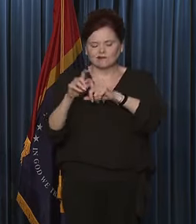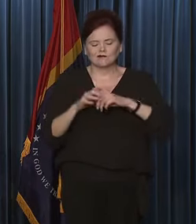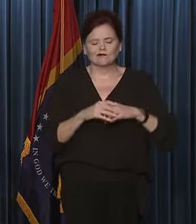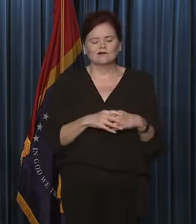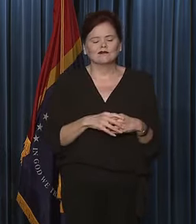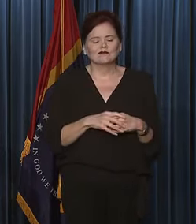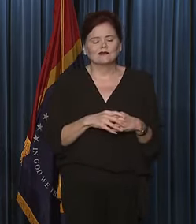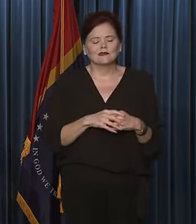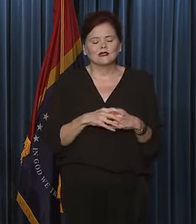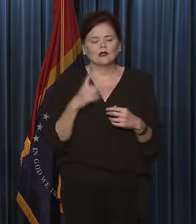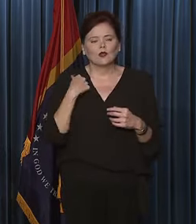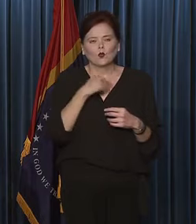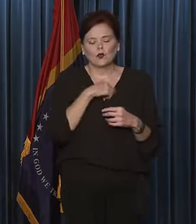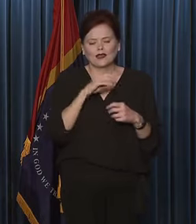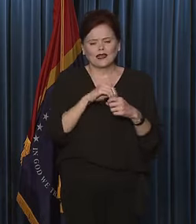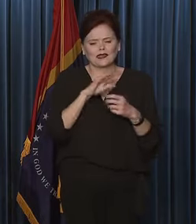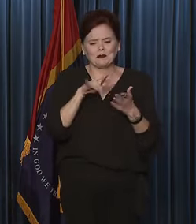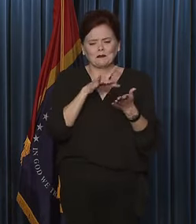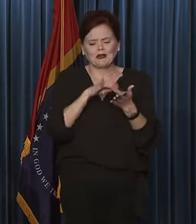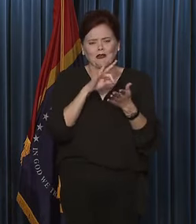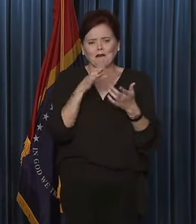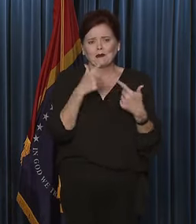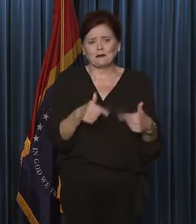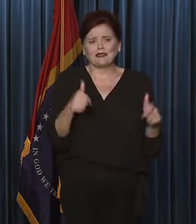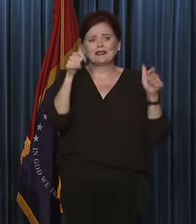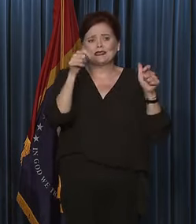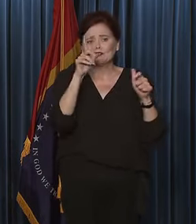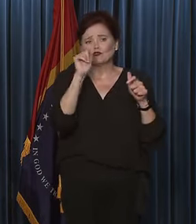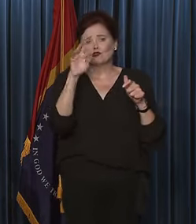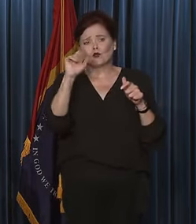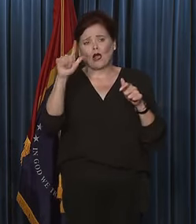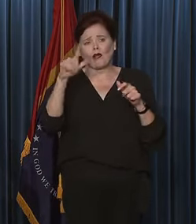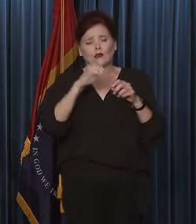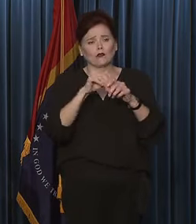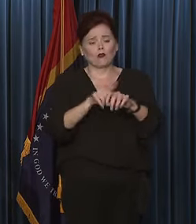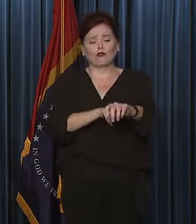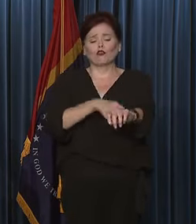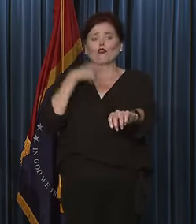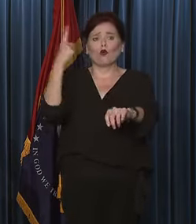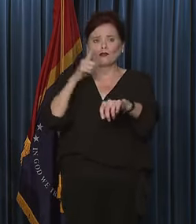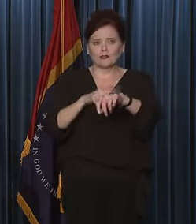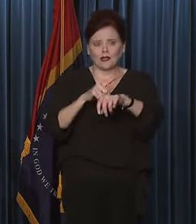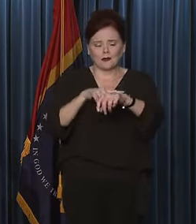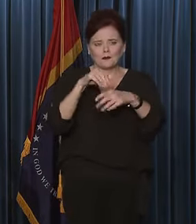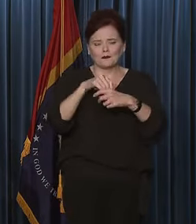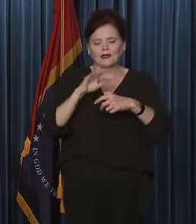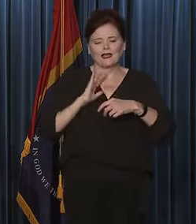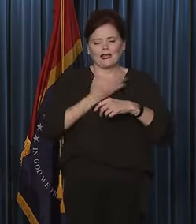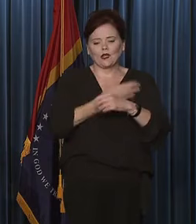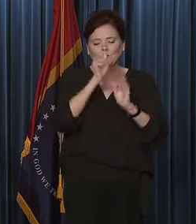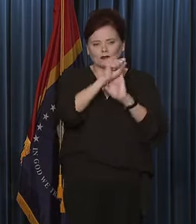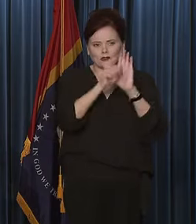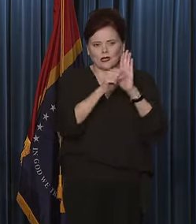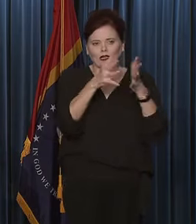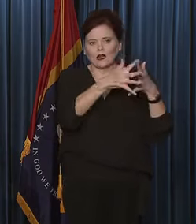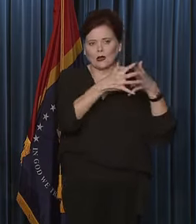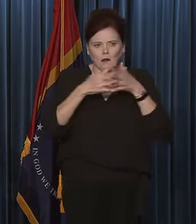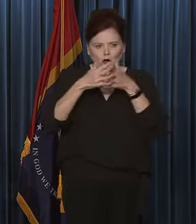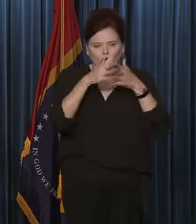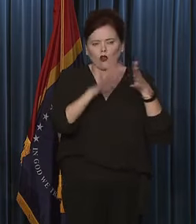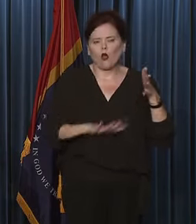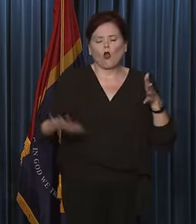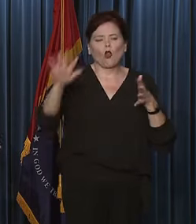it is a clinical trial. We're in the midst of the largest clinical trial in, in, in a long, long, long time and in our state, in America and across the